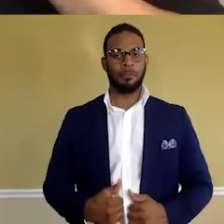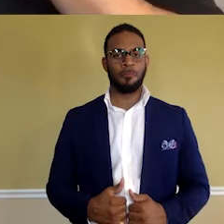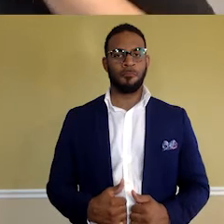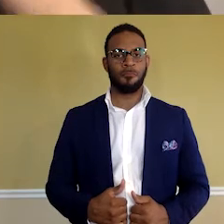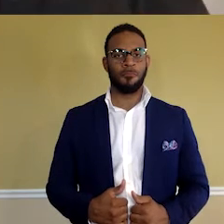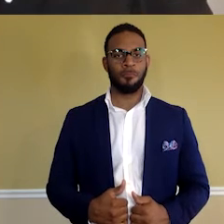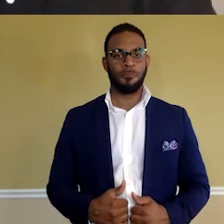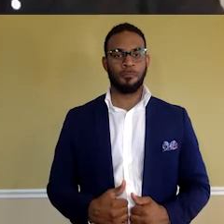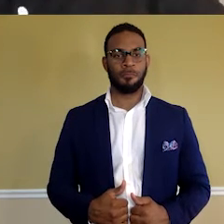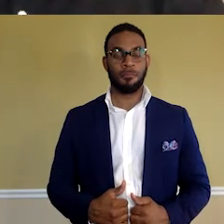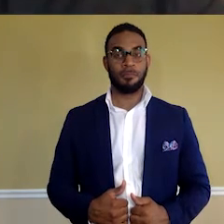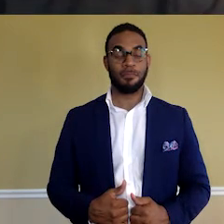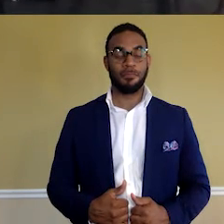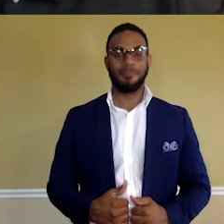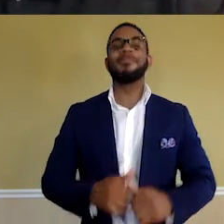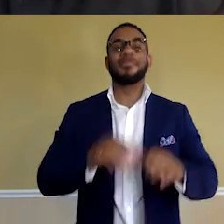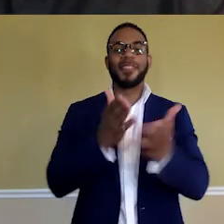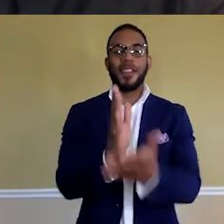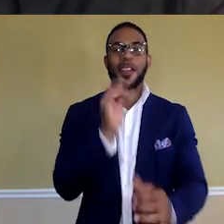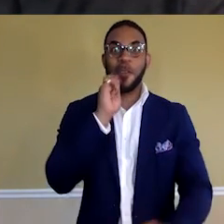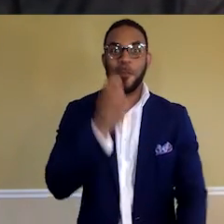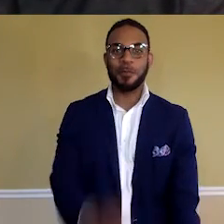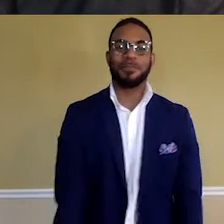Wow. All right. Cool. You're good.